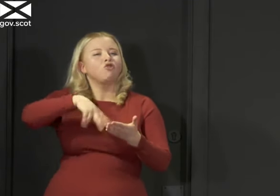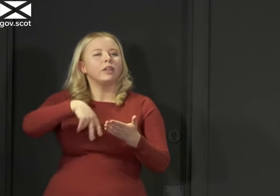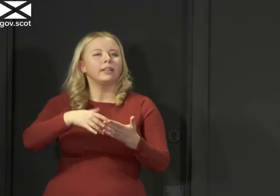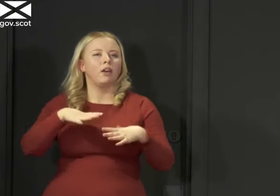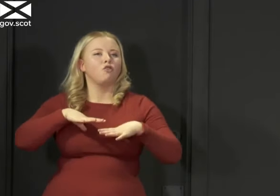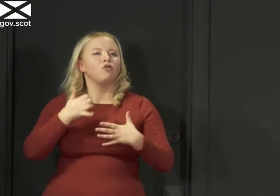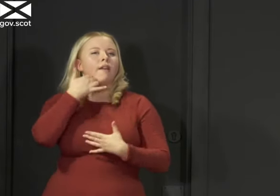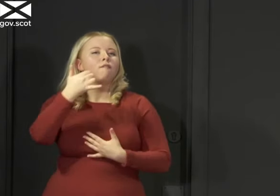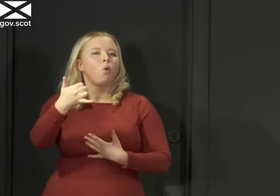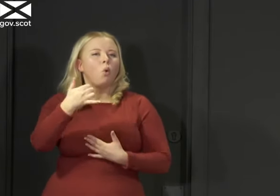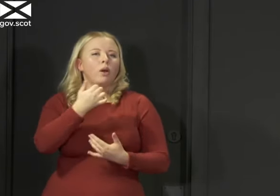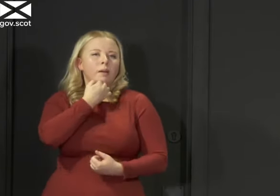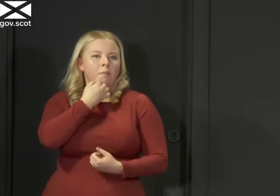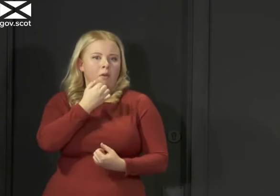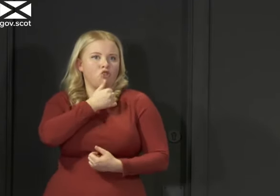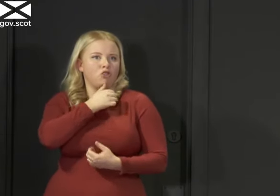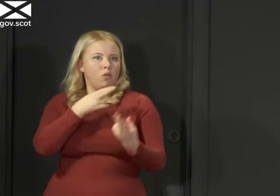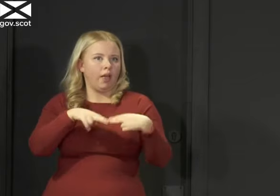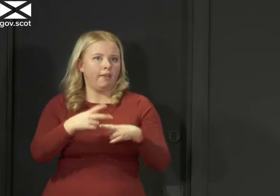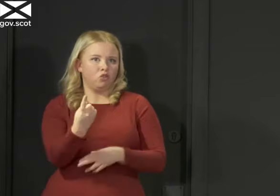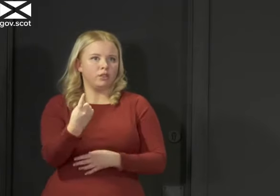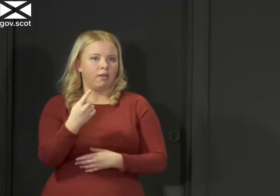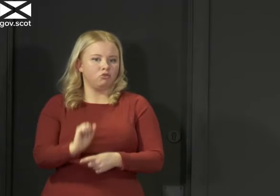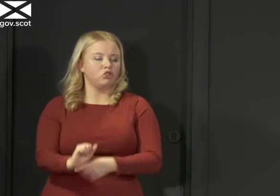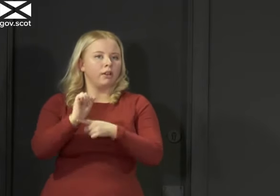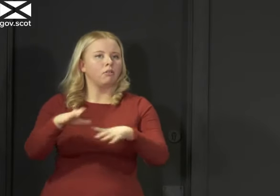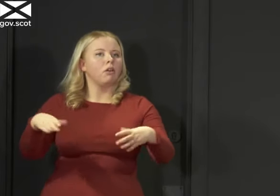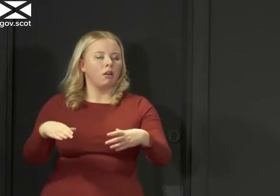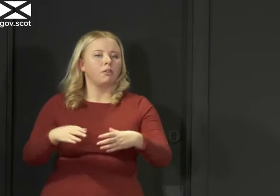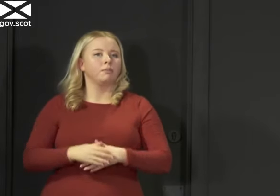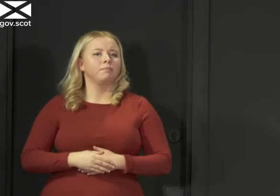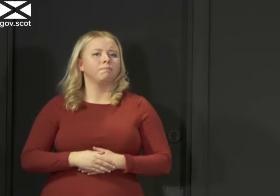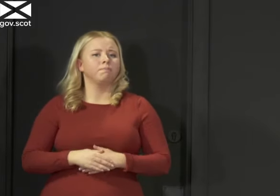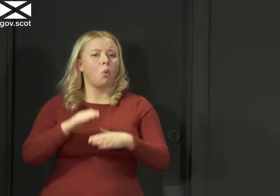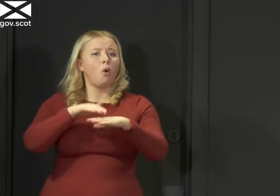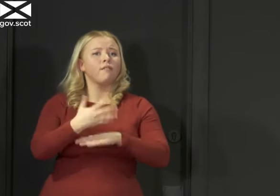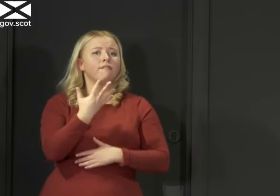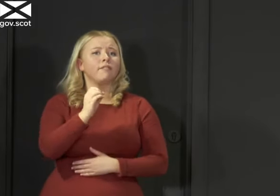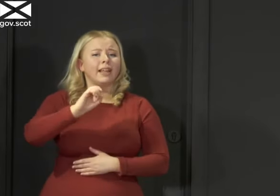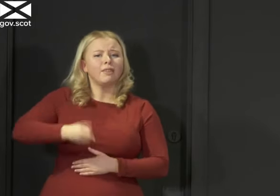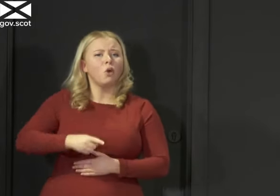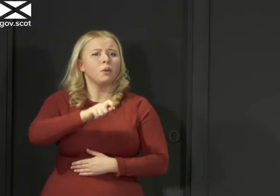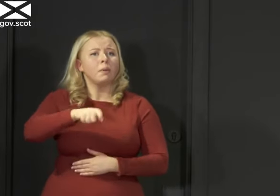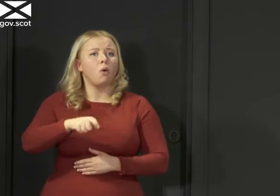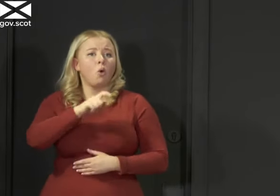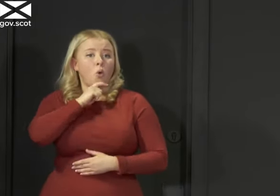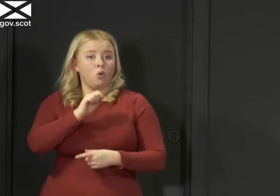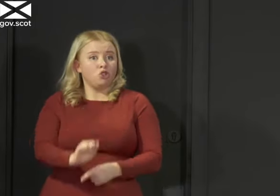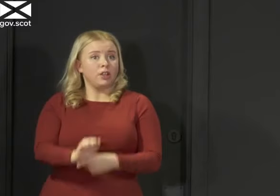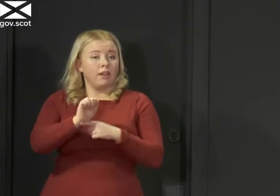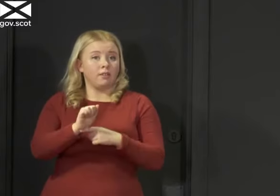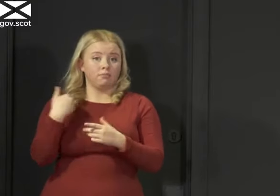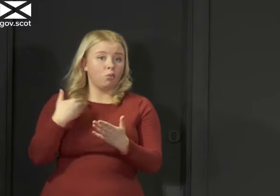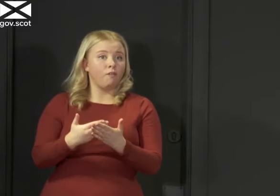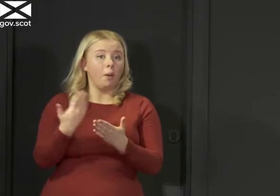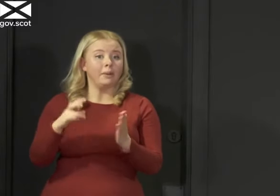number, which will be useful for you if you are in that position. More than 50,000 people who are shielding have so far signed up for